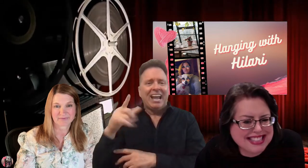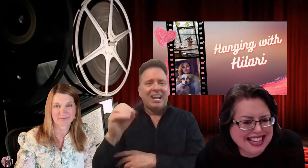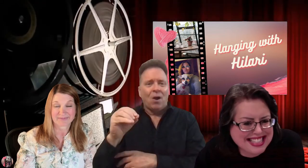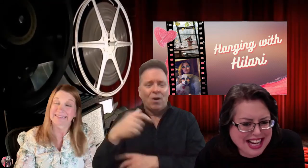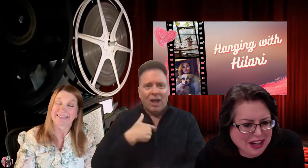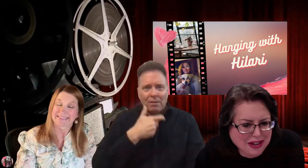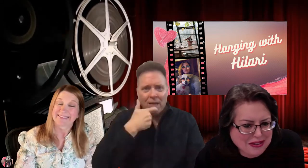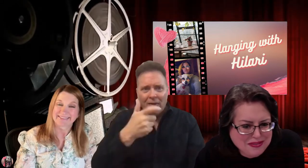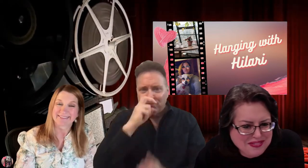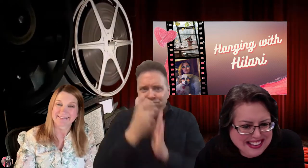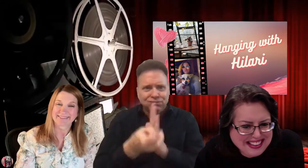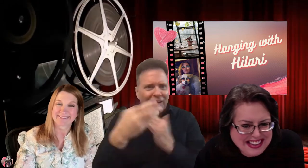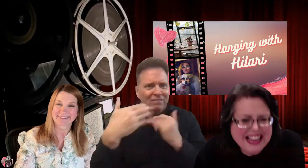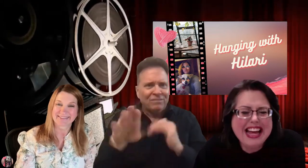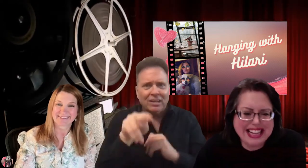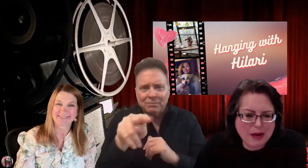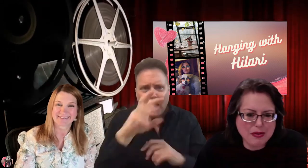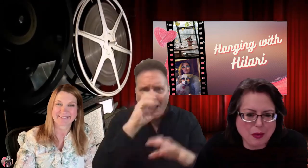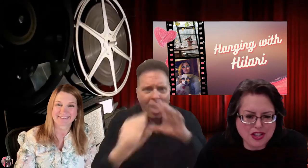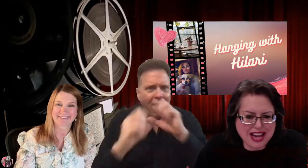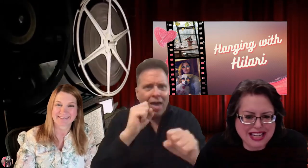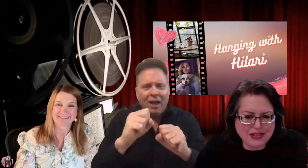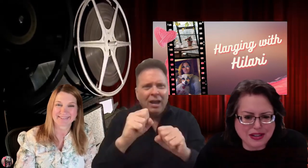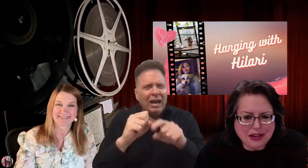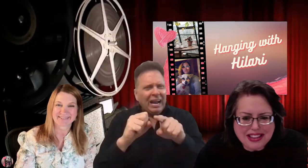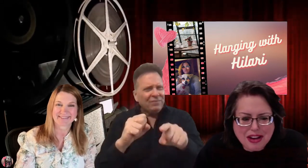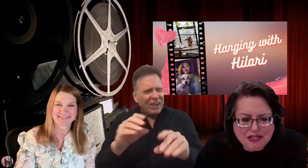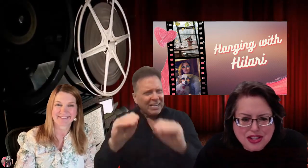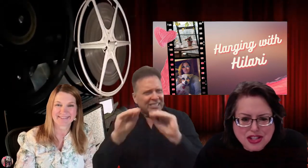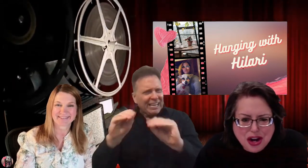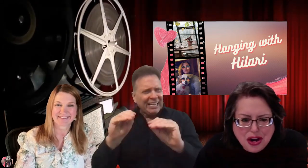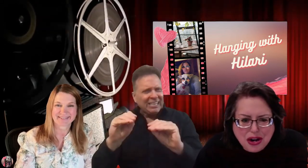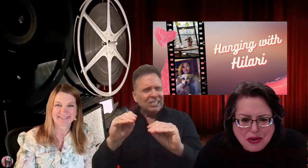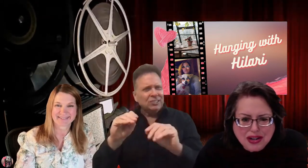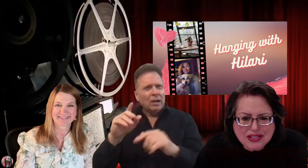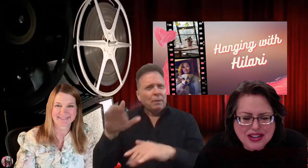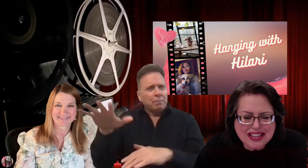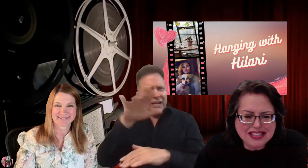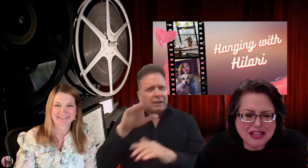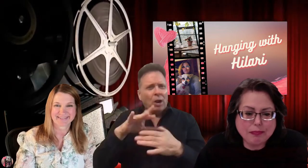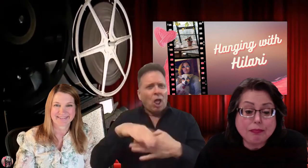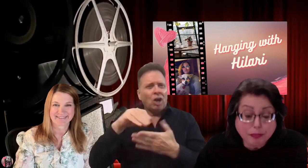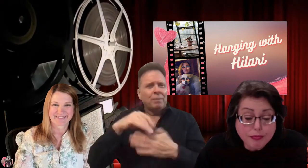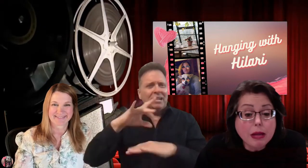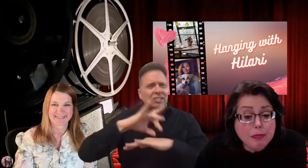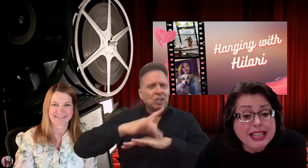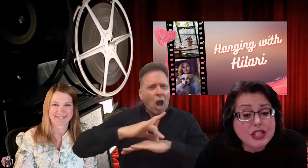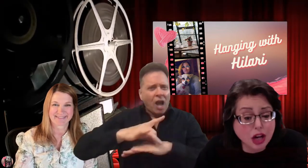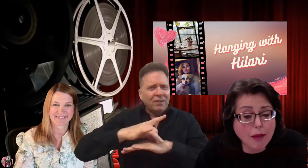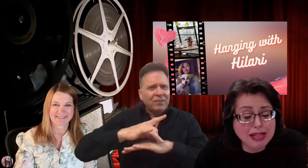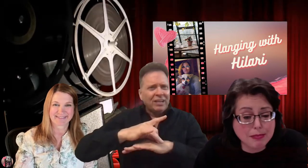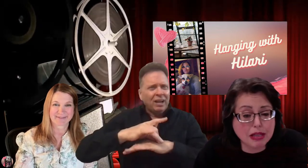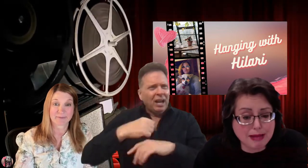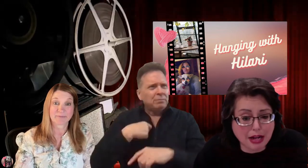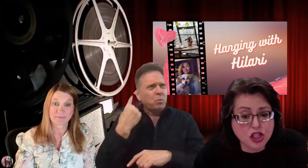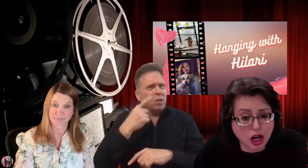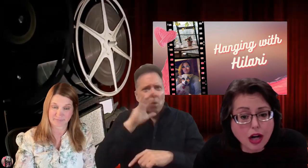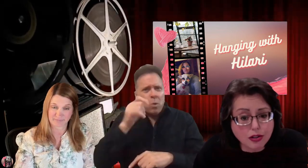Sandiego? And, I would watch that. And, I was like, oh, I love this show. It was awesome. But, it taught people about geography.